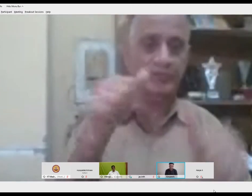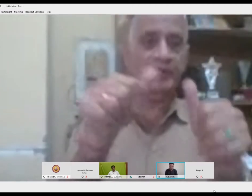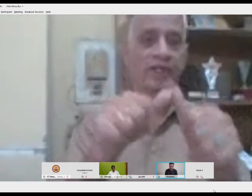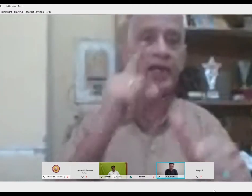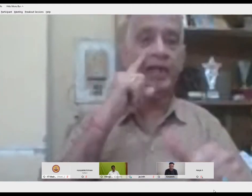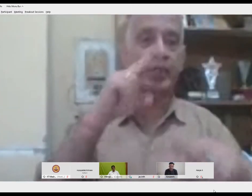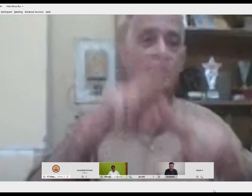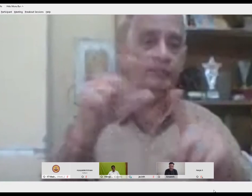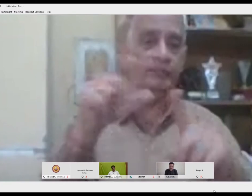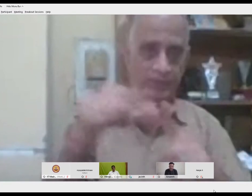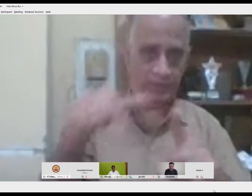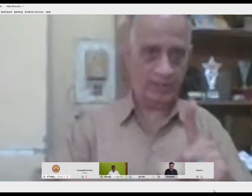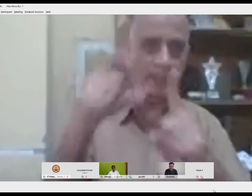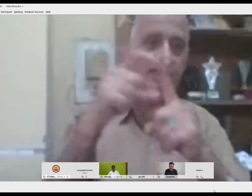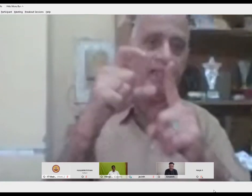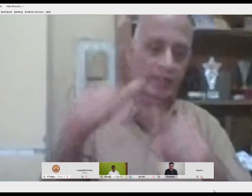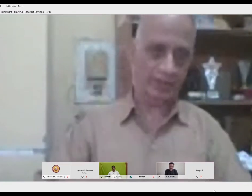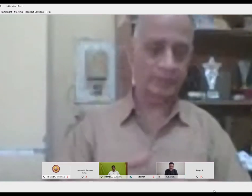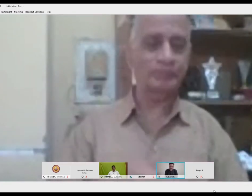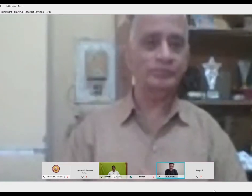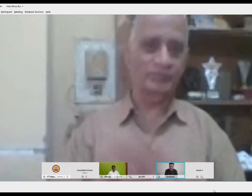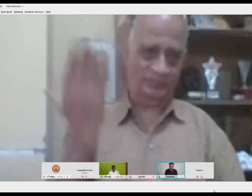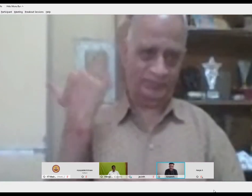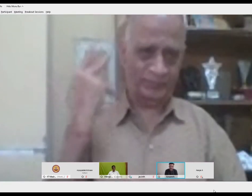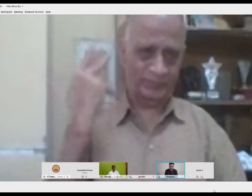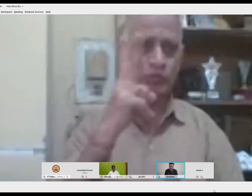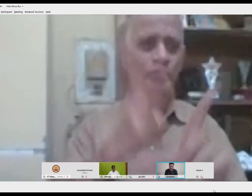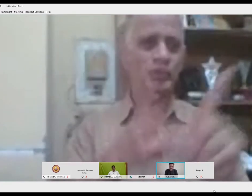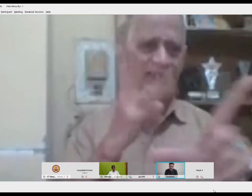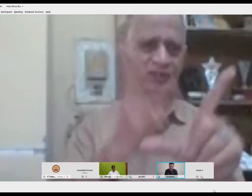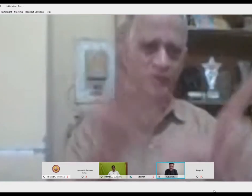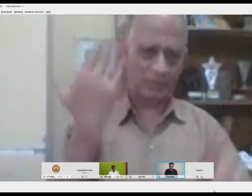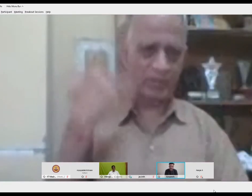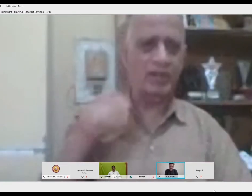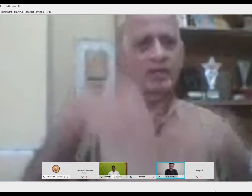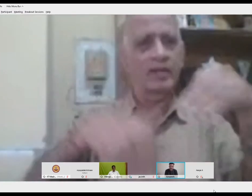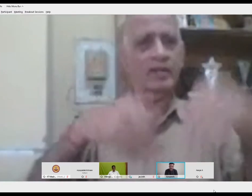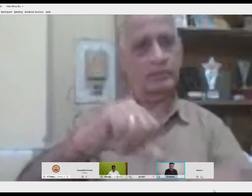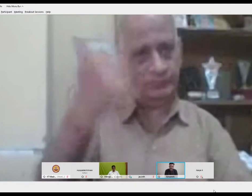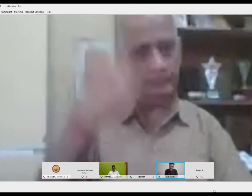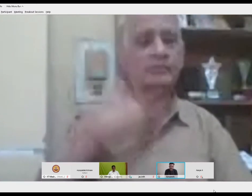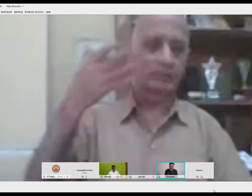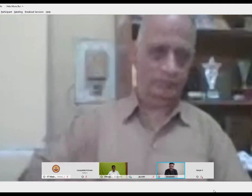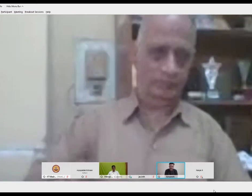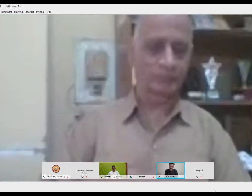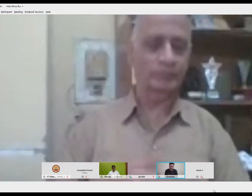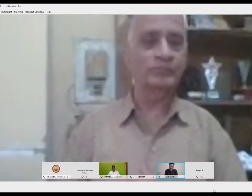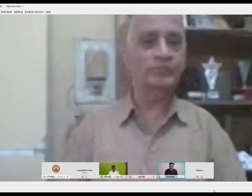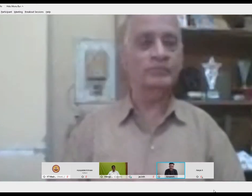of the all india federation of the deaf I was just headquartered in Delhi so just